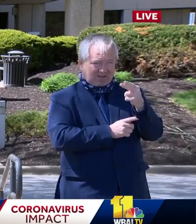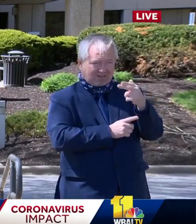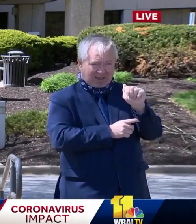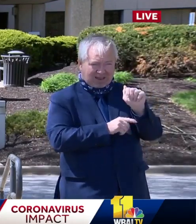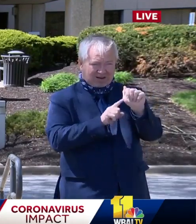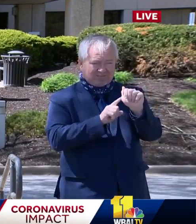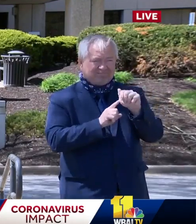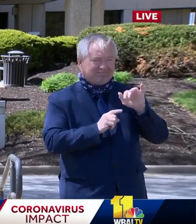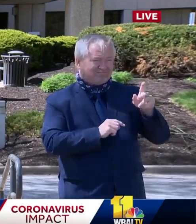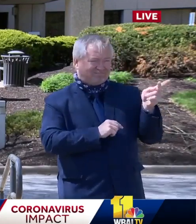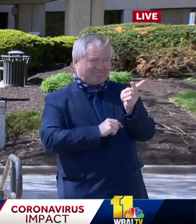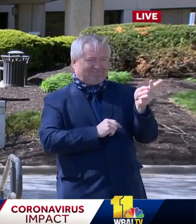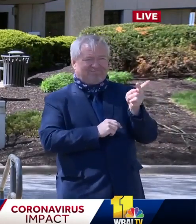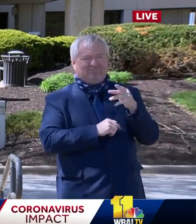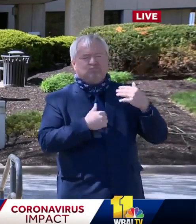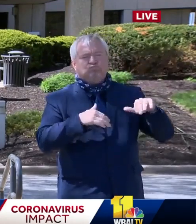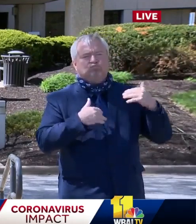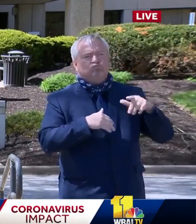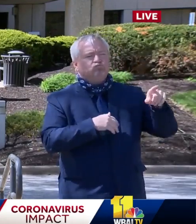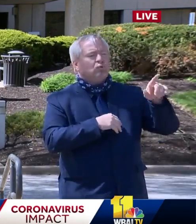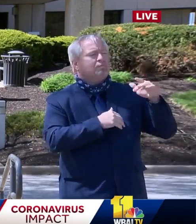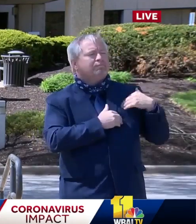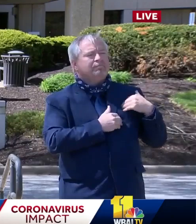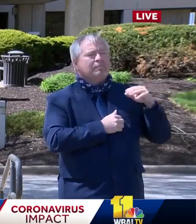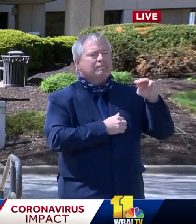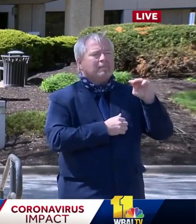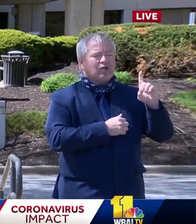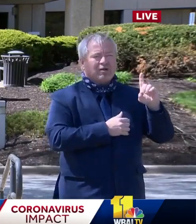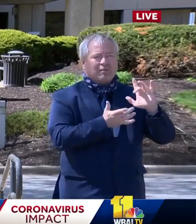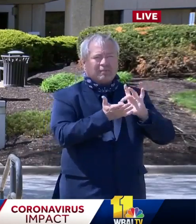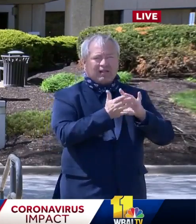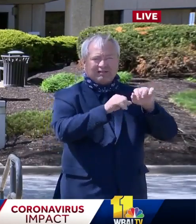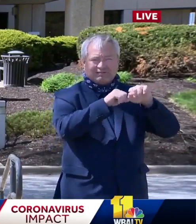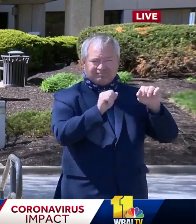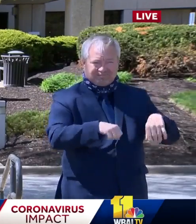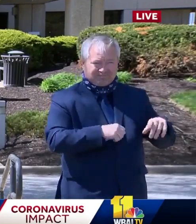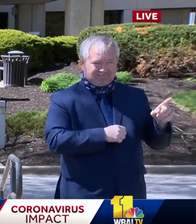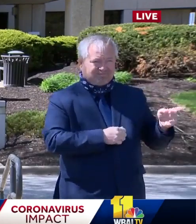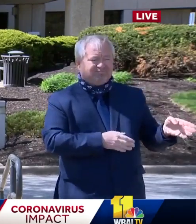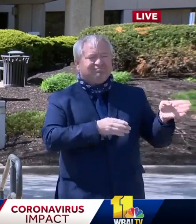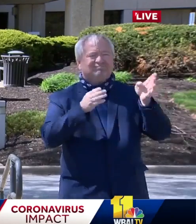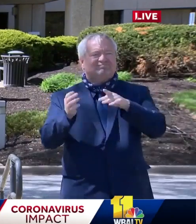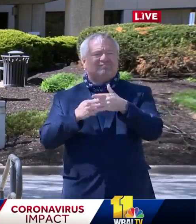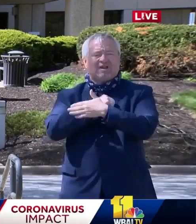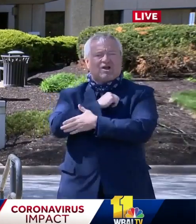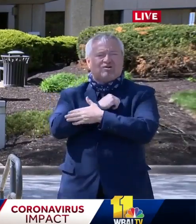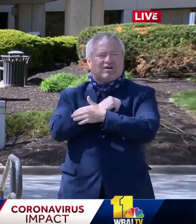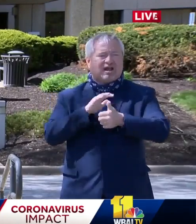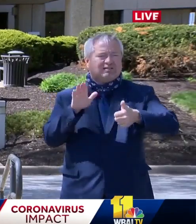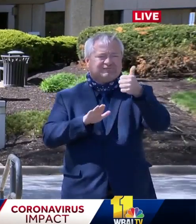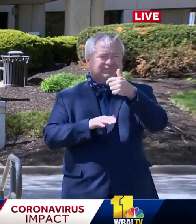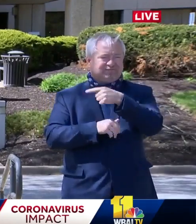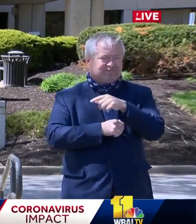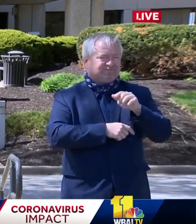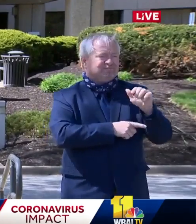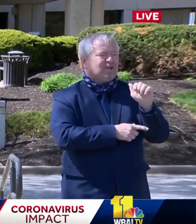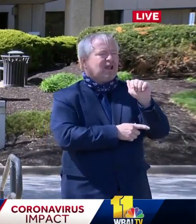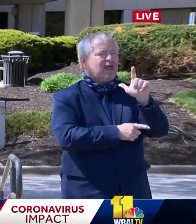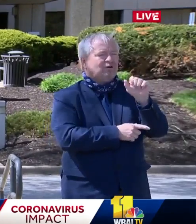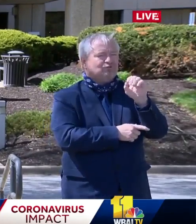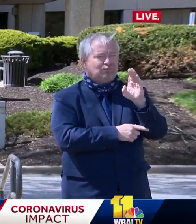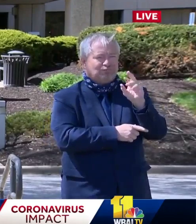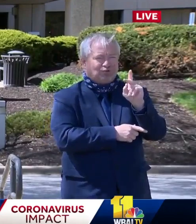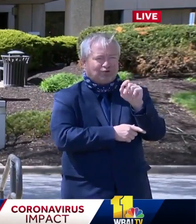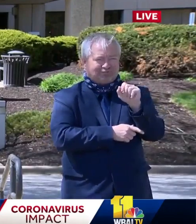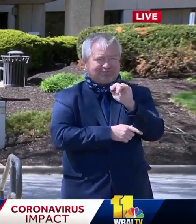George's Hospital Center. And especially, I want to thank County Executive, also Brooks, and all of the local leaders for